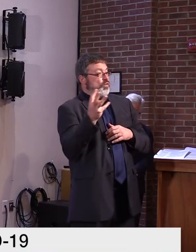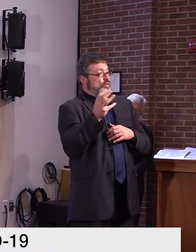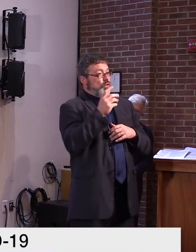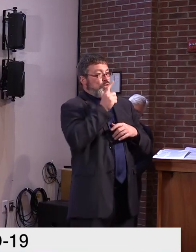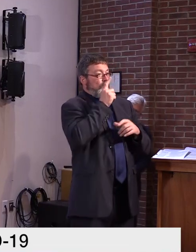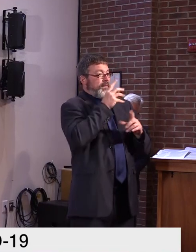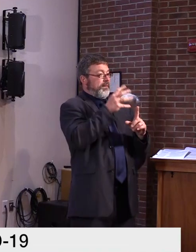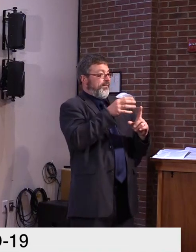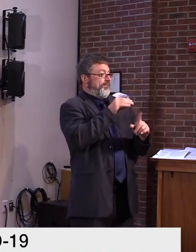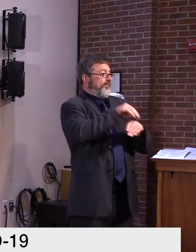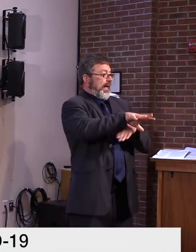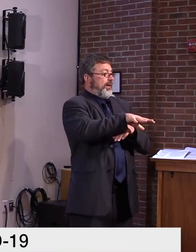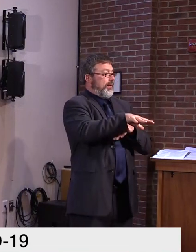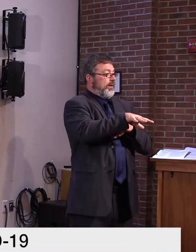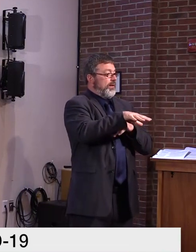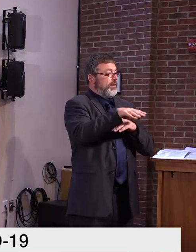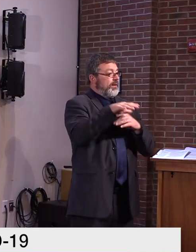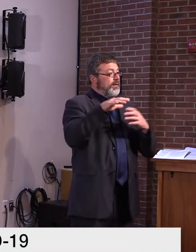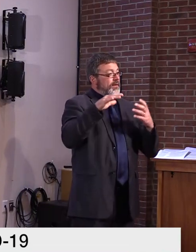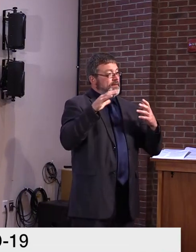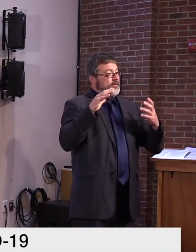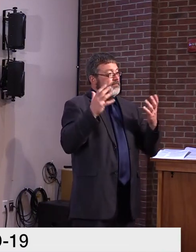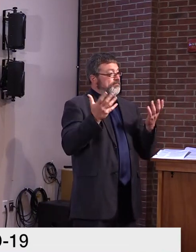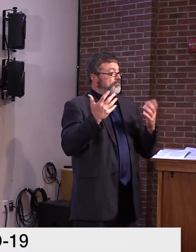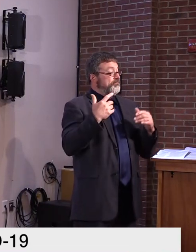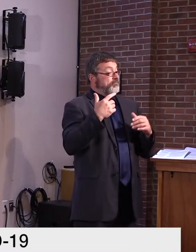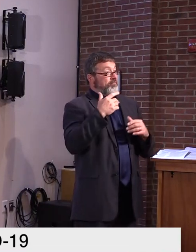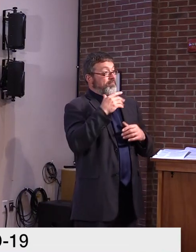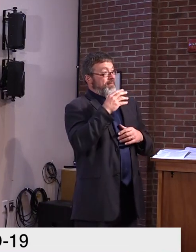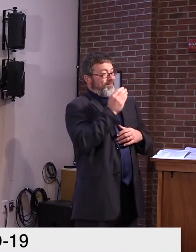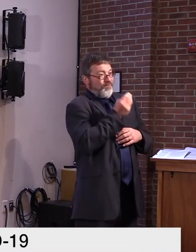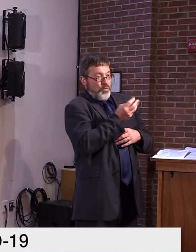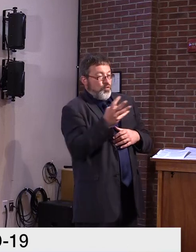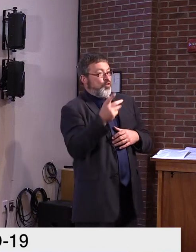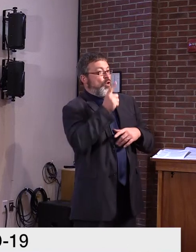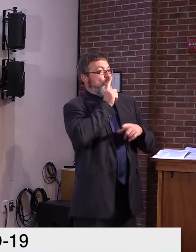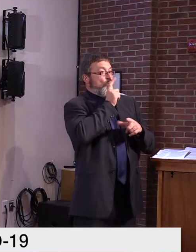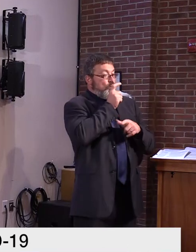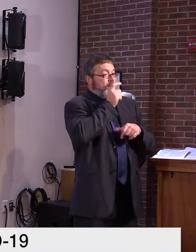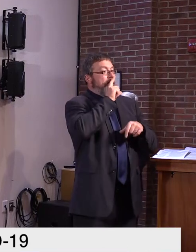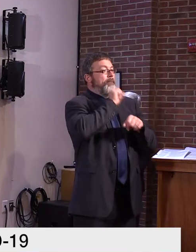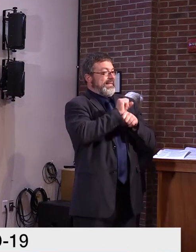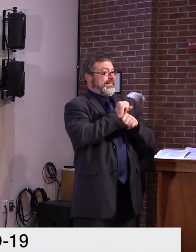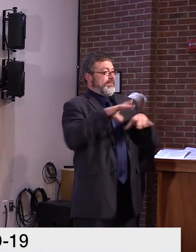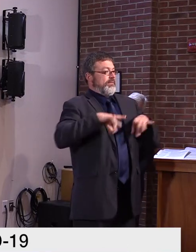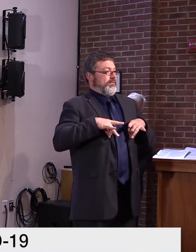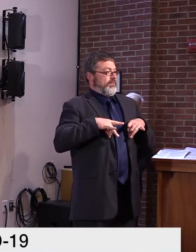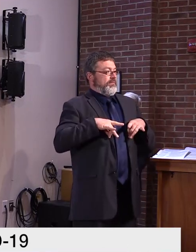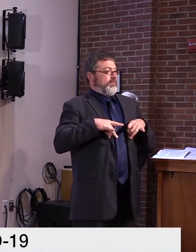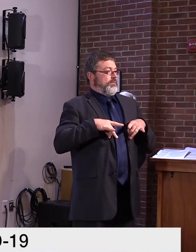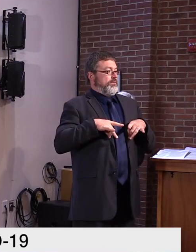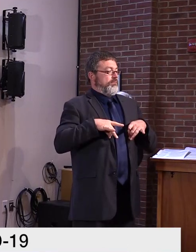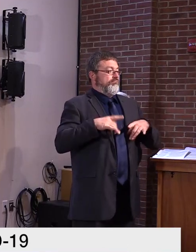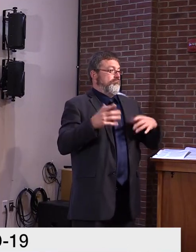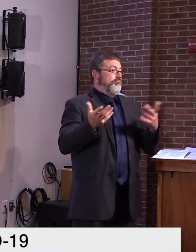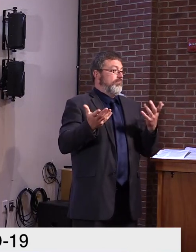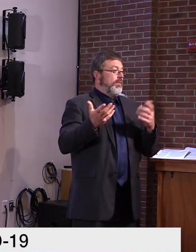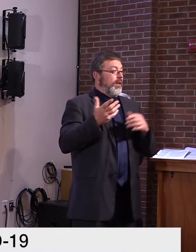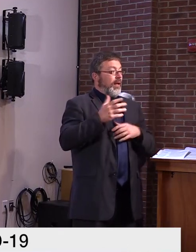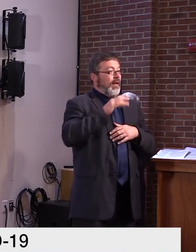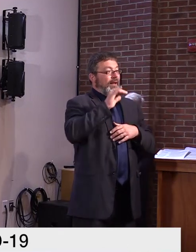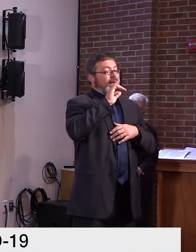experience with the virus. Um, and certainly nothing that would approximate herd immunity. Um,